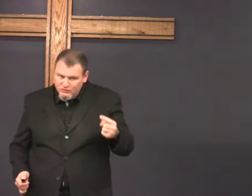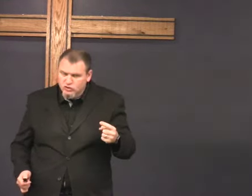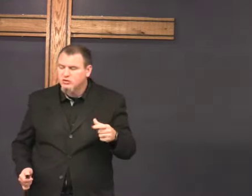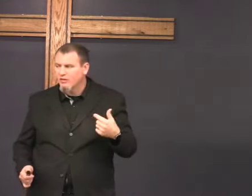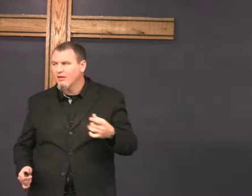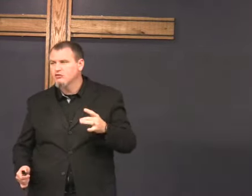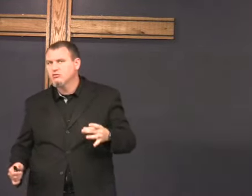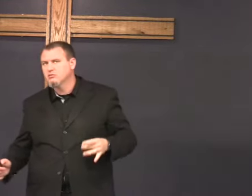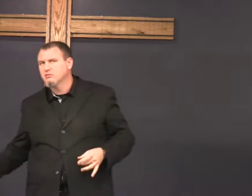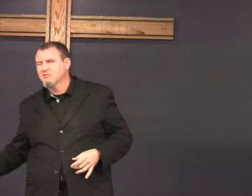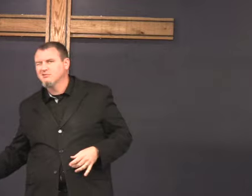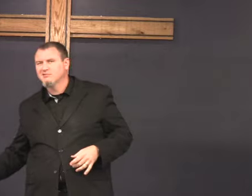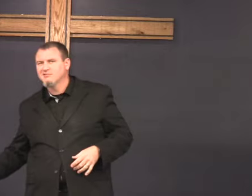you weren't memorized okay